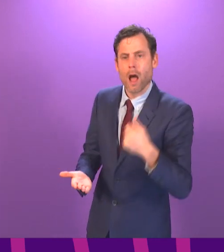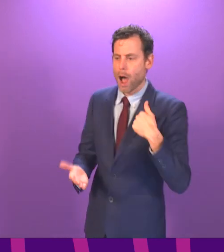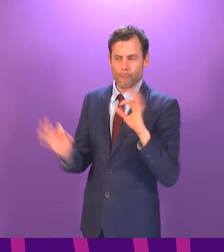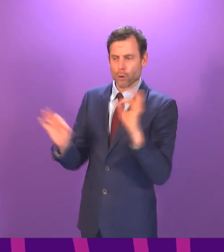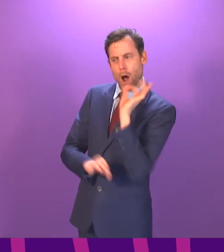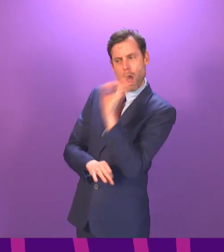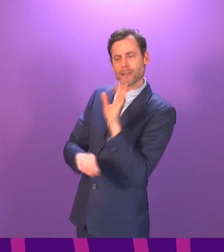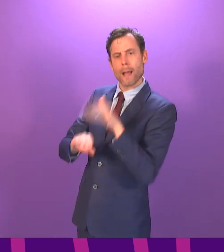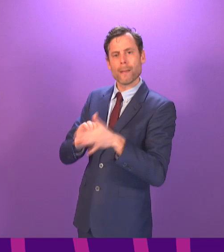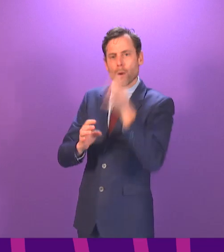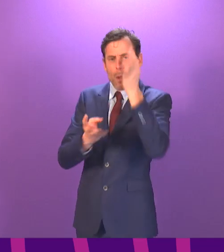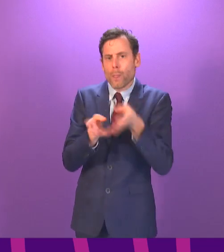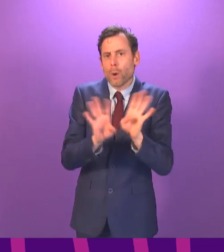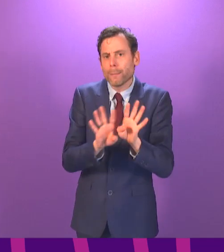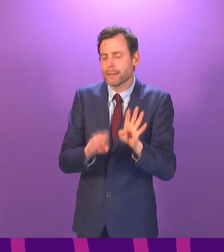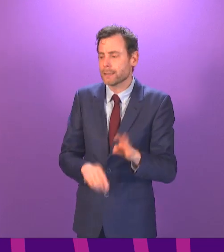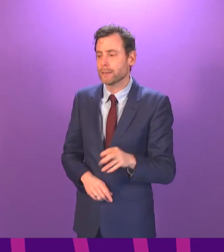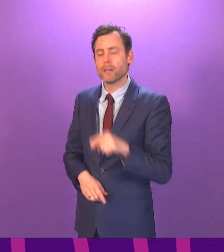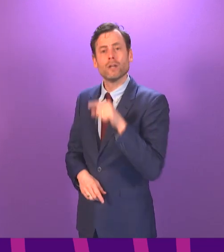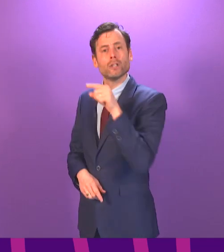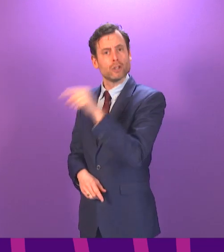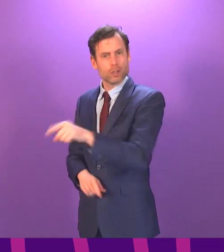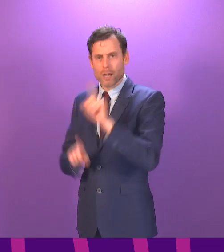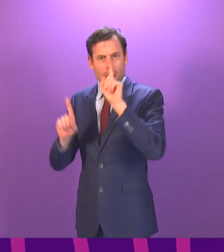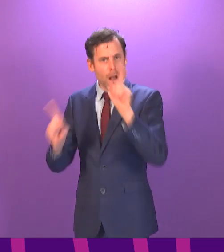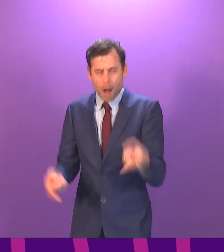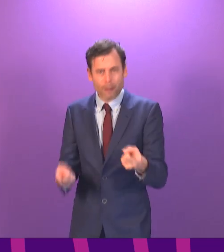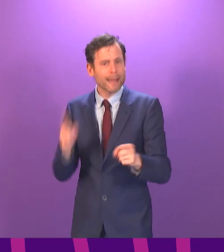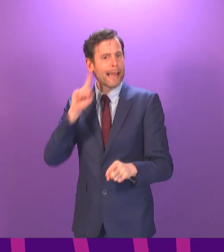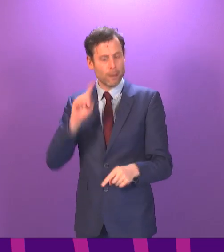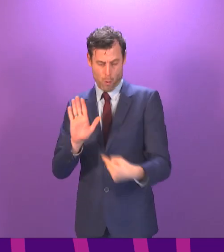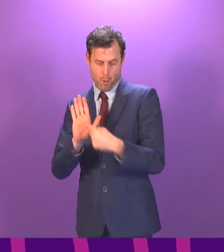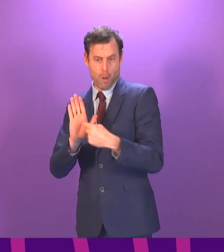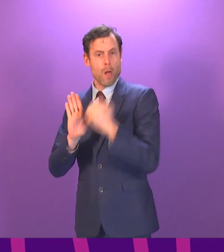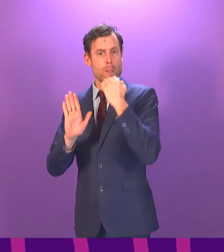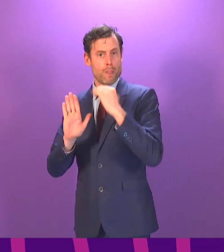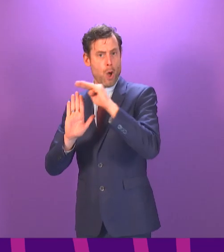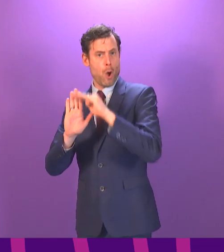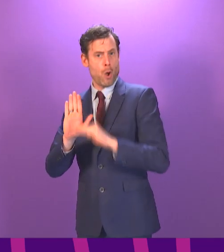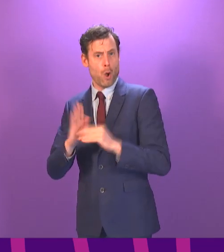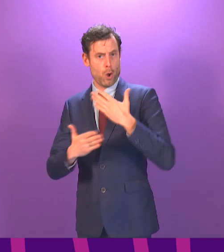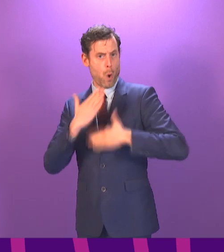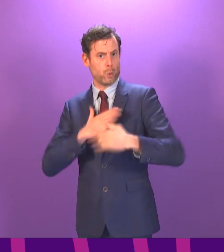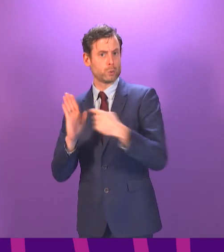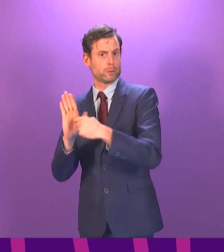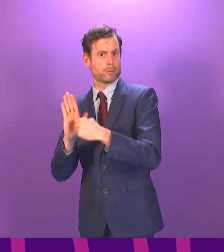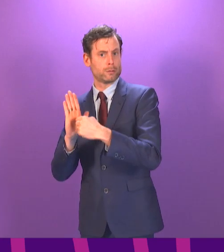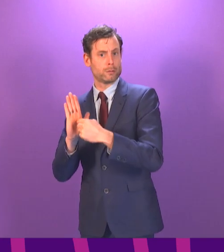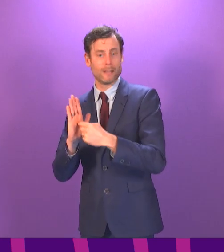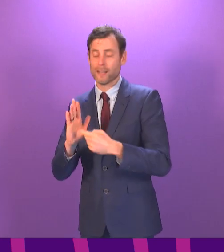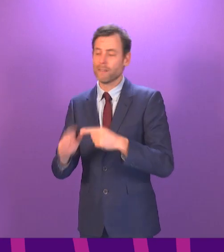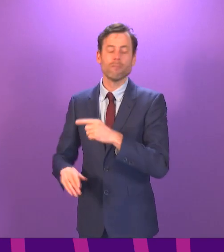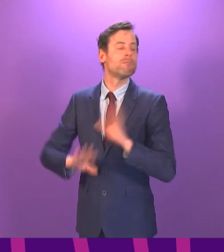the committee. So the First Minister cannot simply ignore the ministerial code. That would have deeply damaging consequences